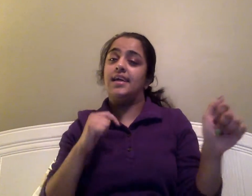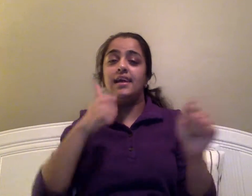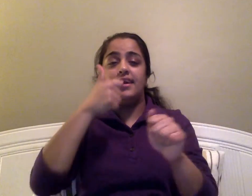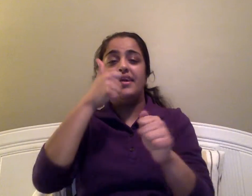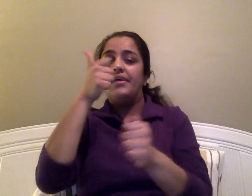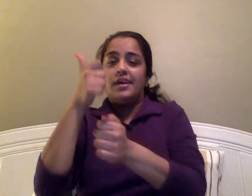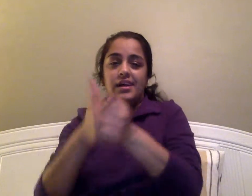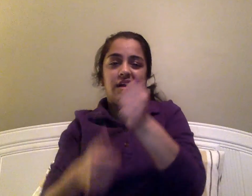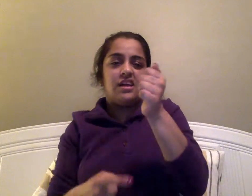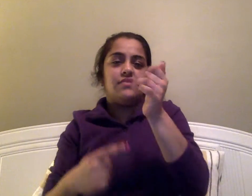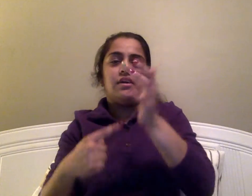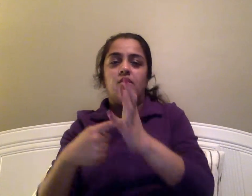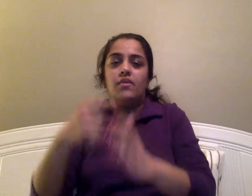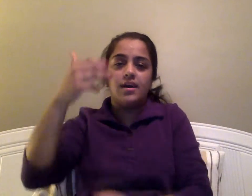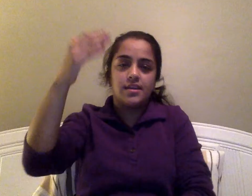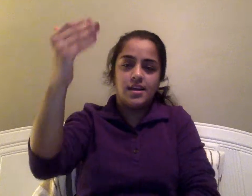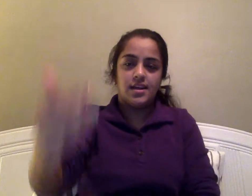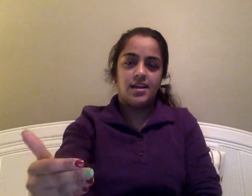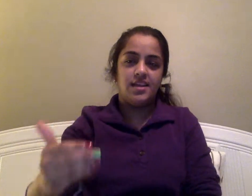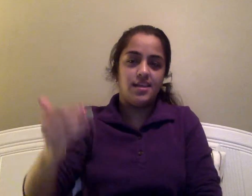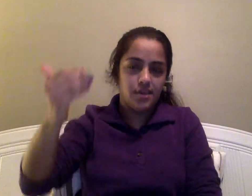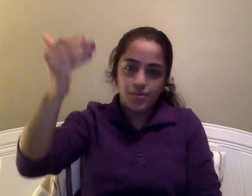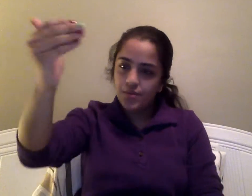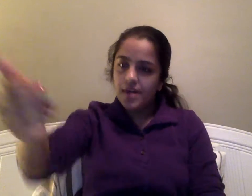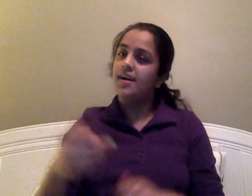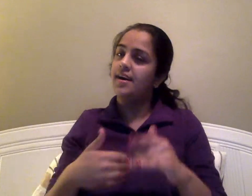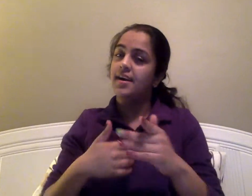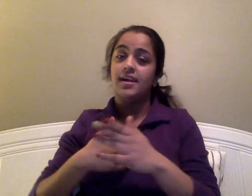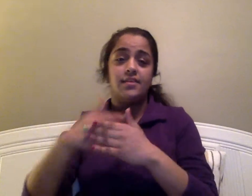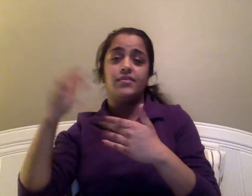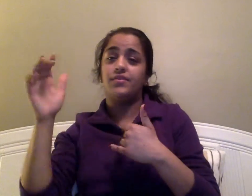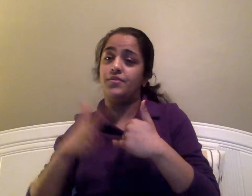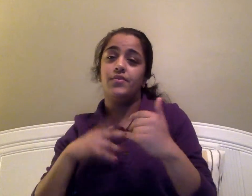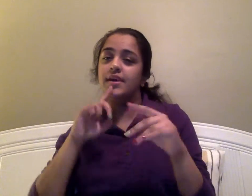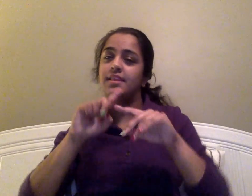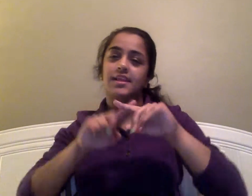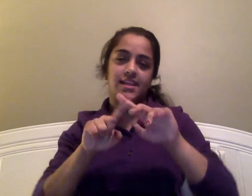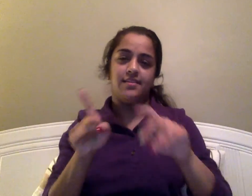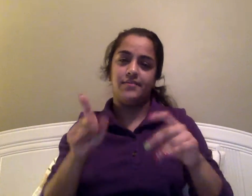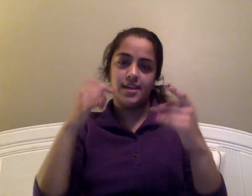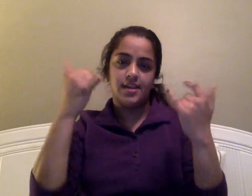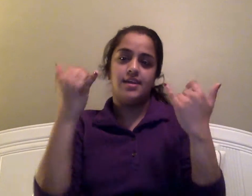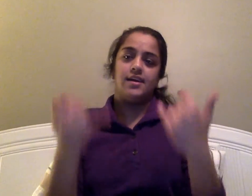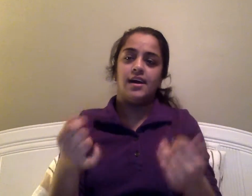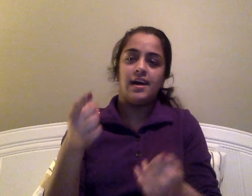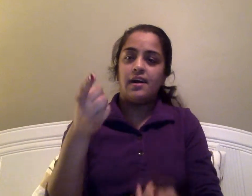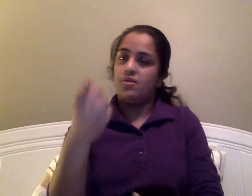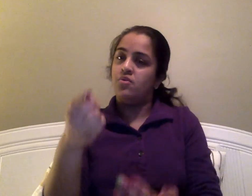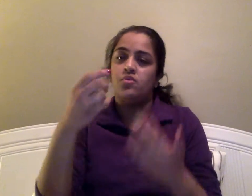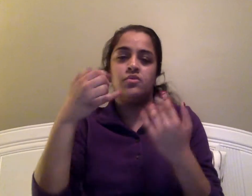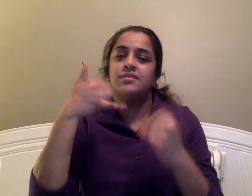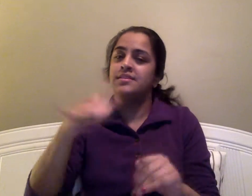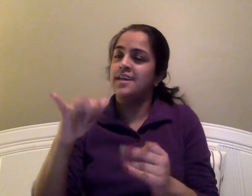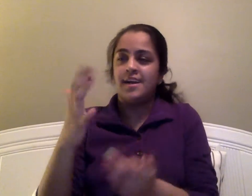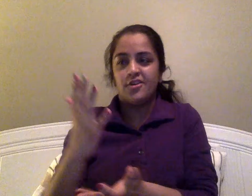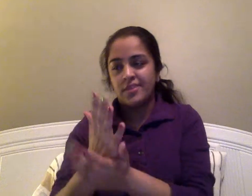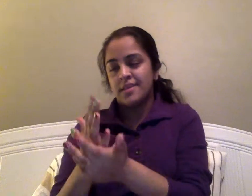tear every once in a while, and even though it's different now, you're still here